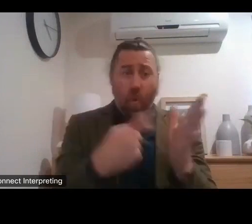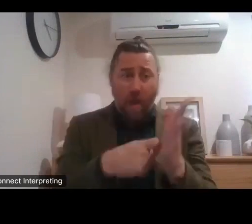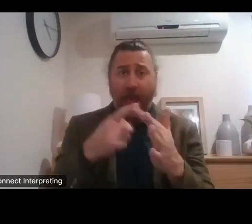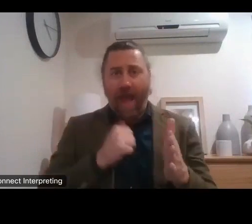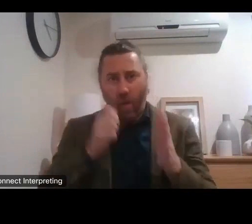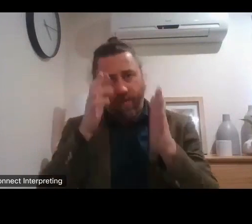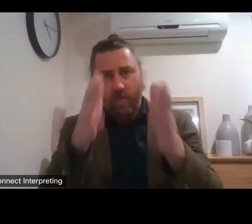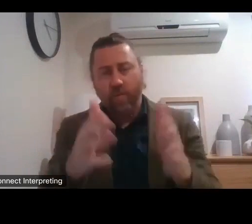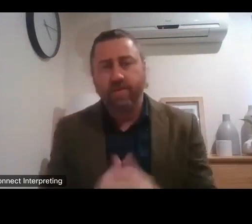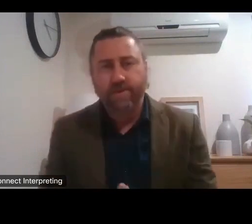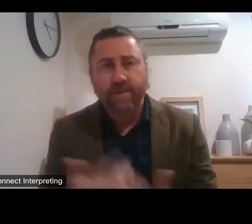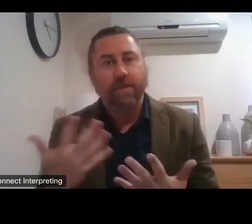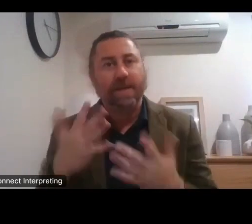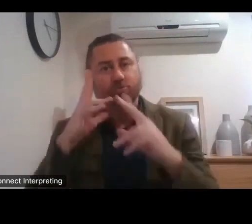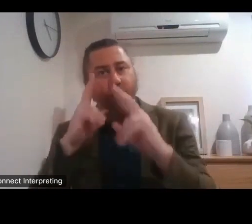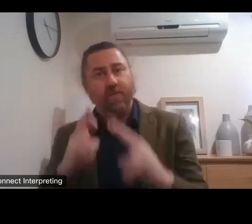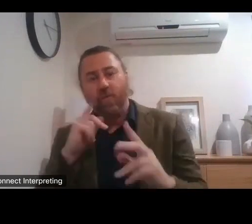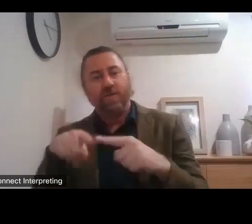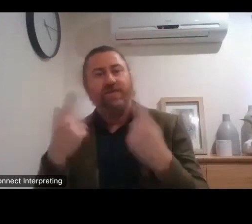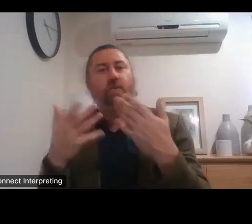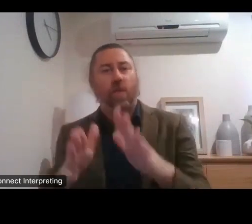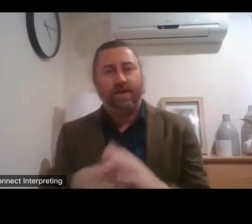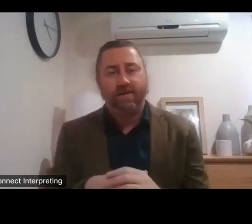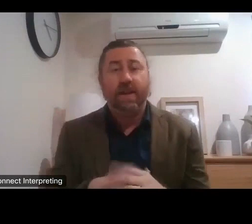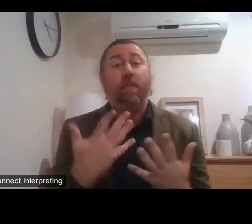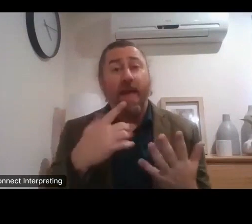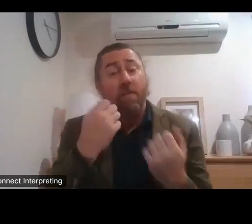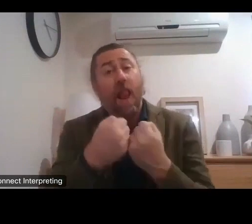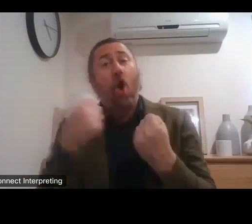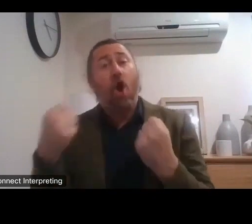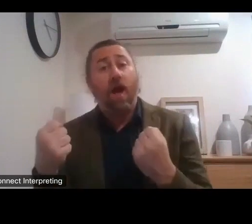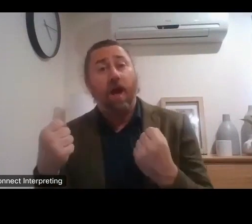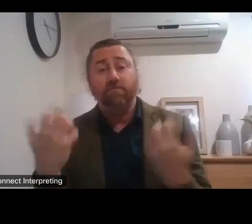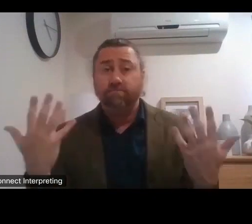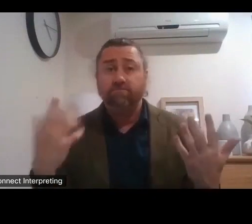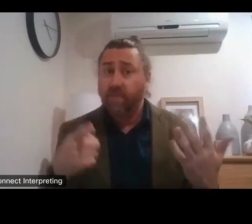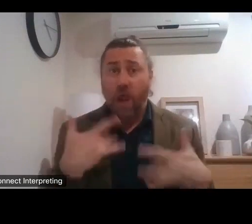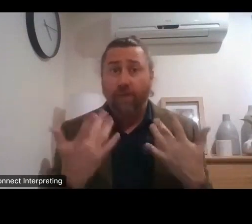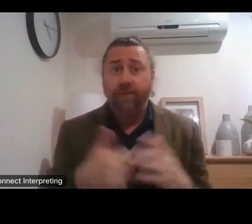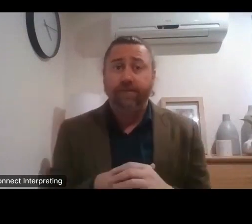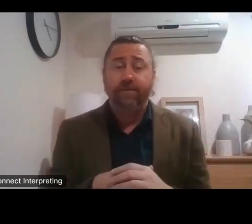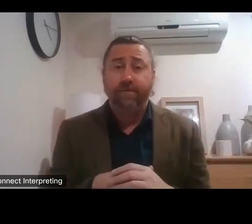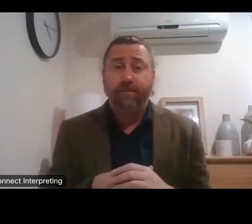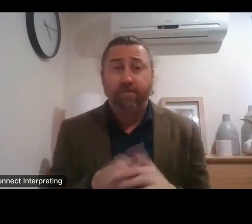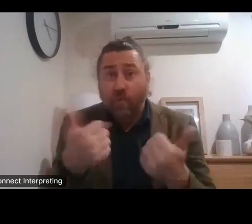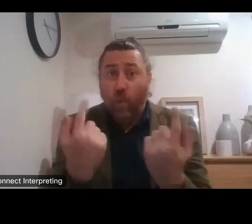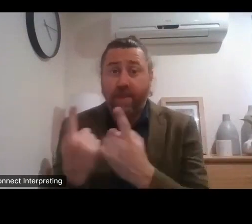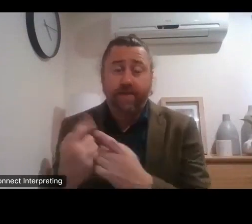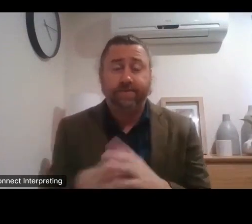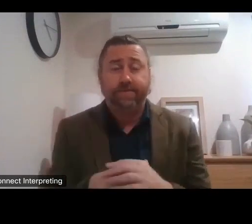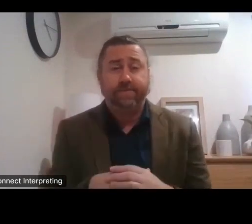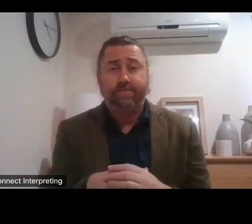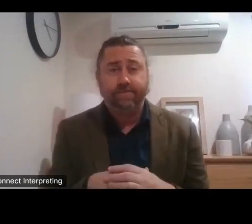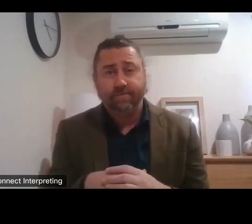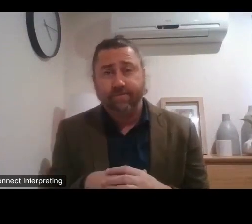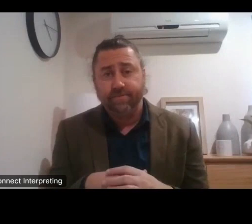and and probably that process means it'll take longer too and that's just the way it is um and that's a good thing and then the other thing